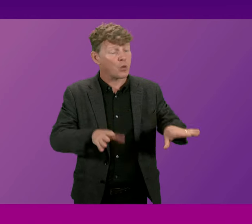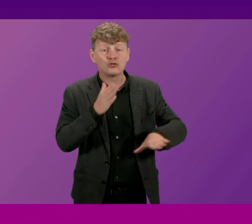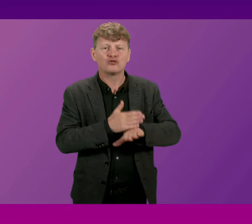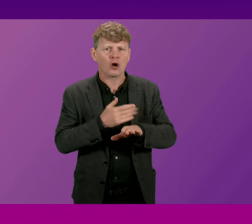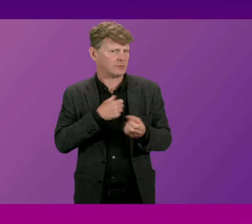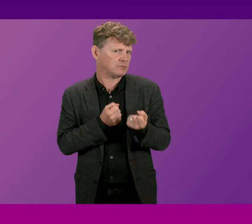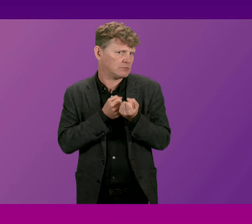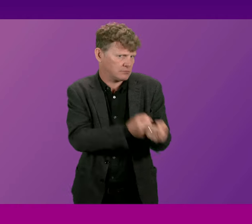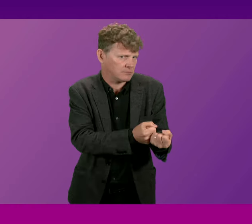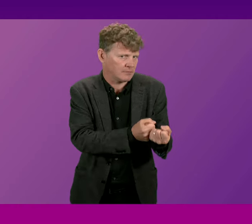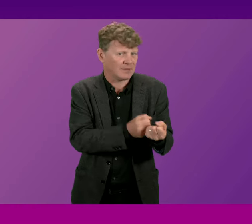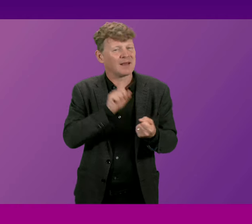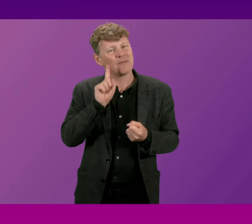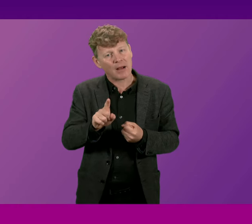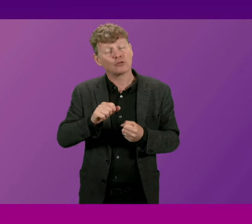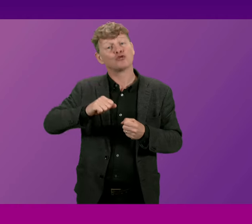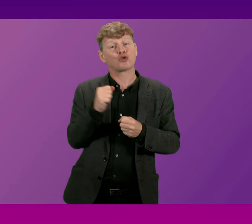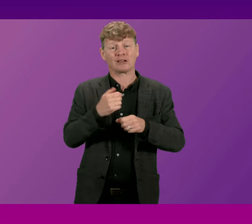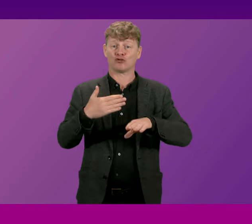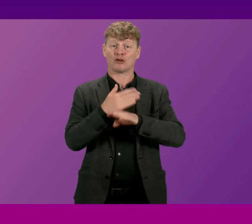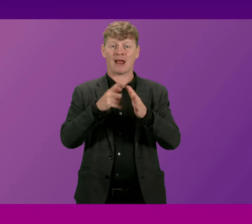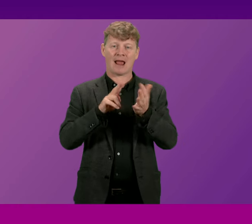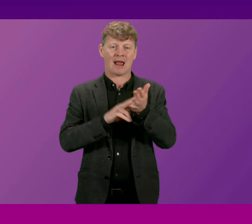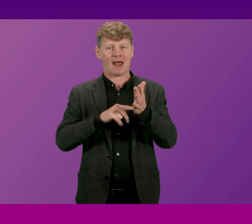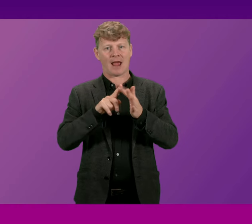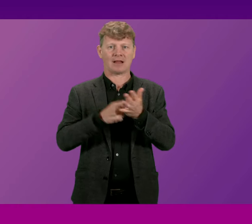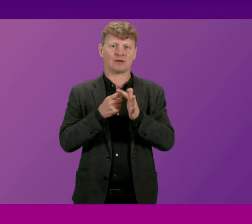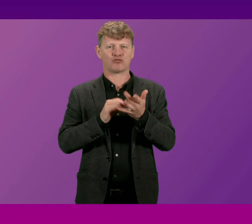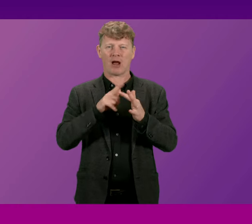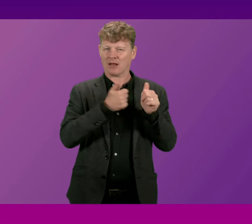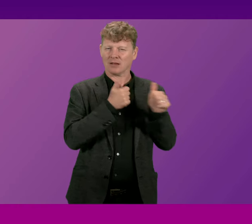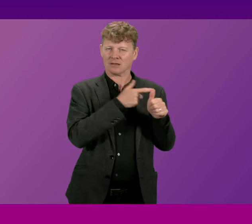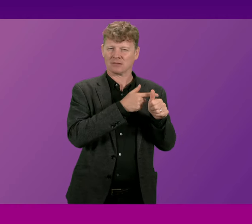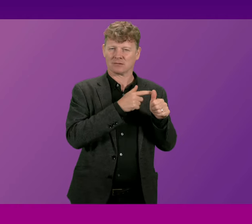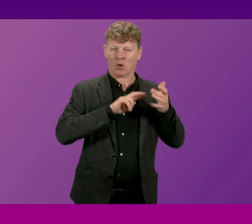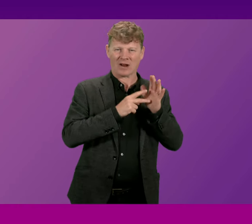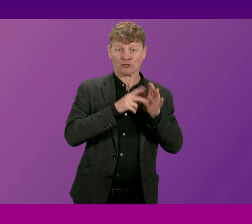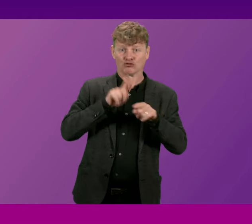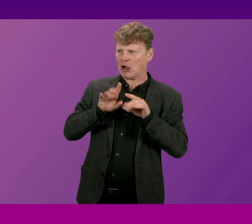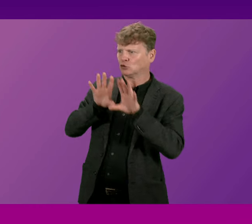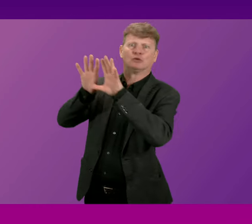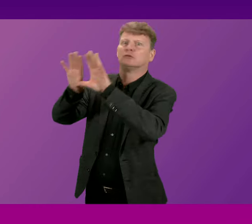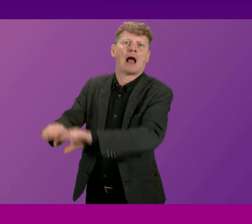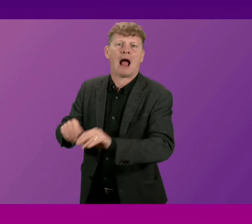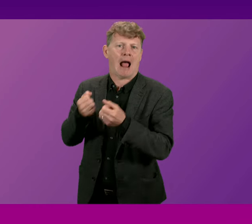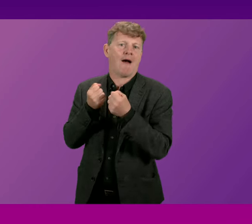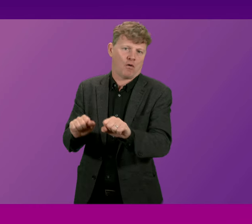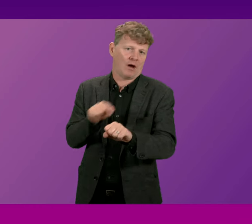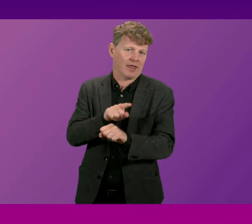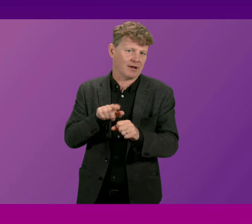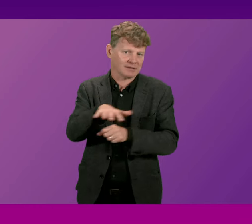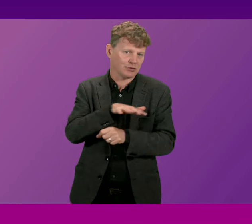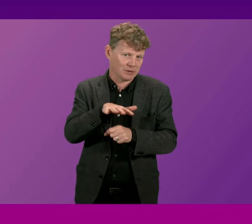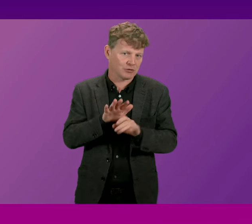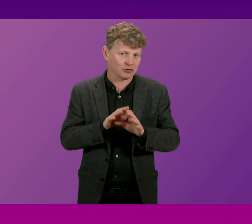but the intervention of Scottish Enterprise is designed to try to create a pathway to avoid this situation and